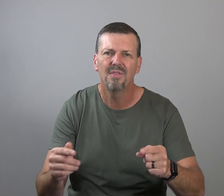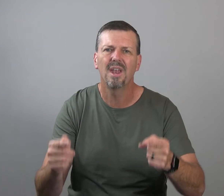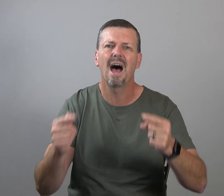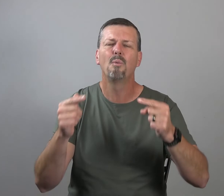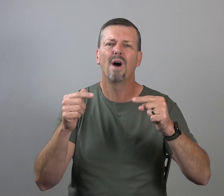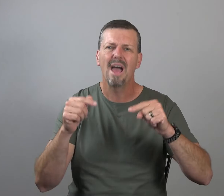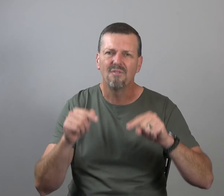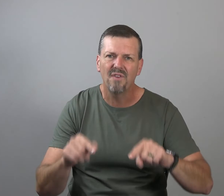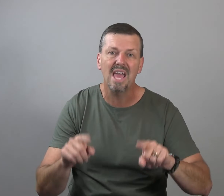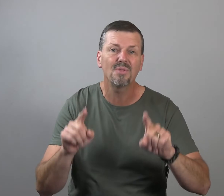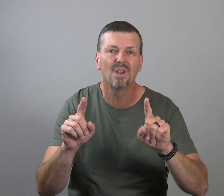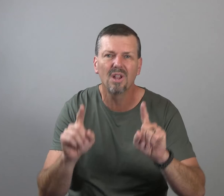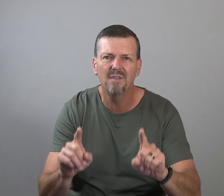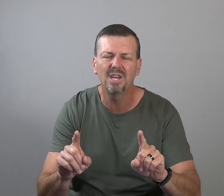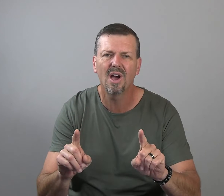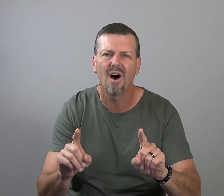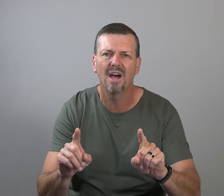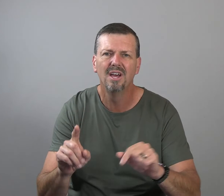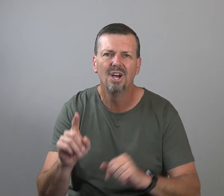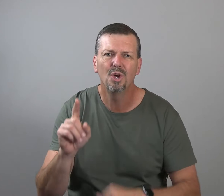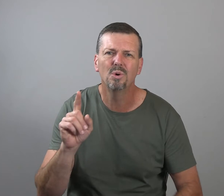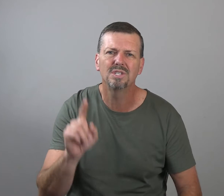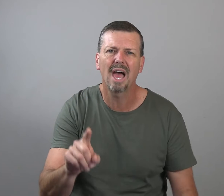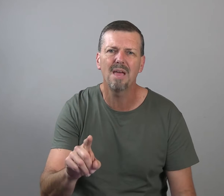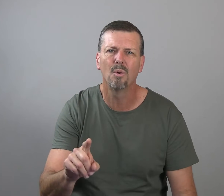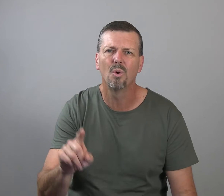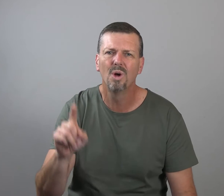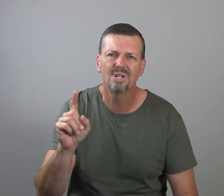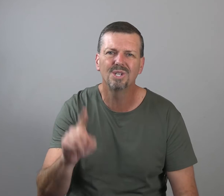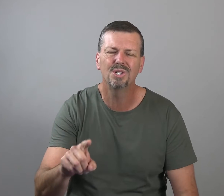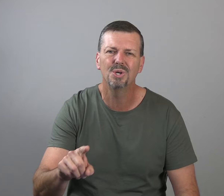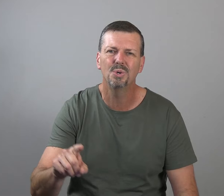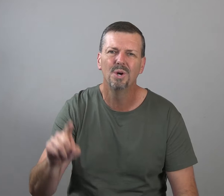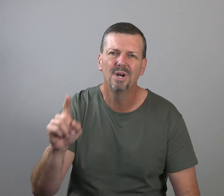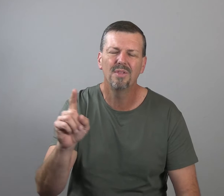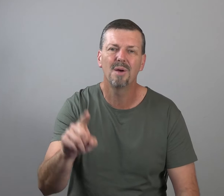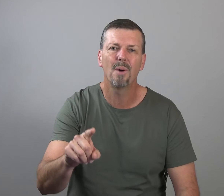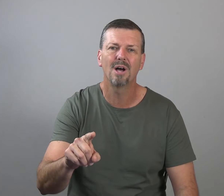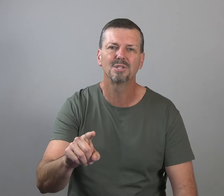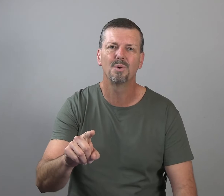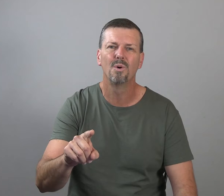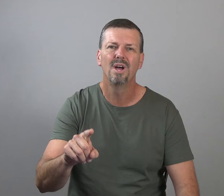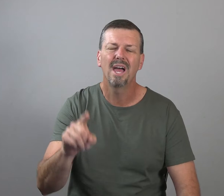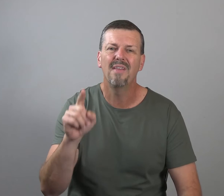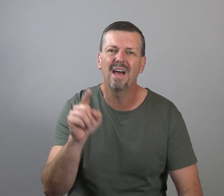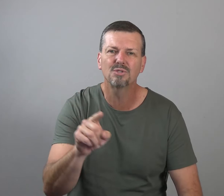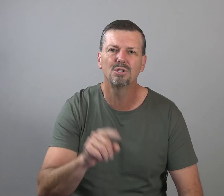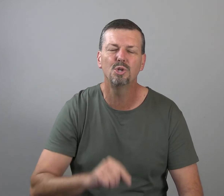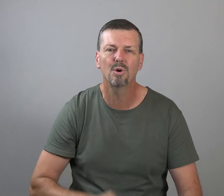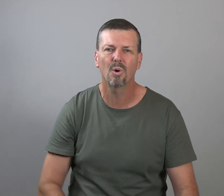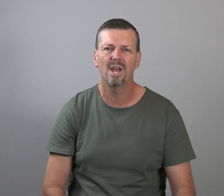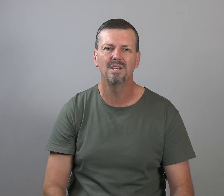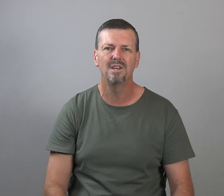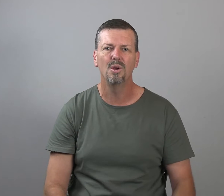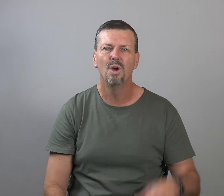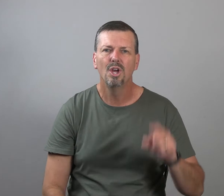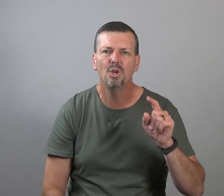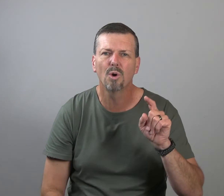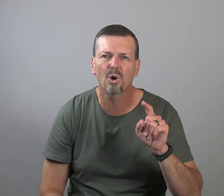then I will have faith in a living God who is able to do the impossible. And that's what you were created to do. You were